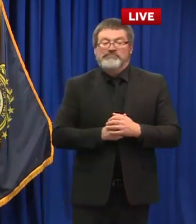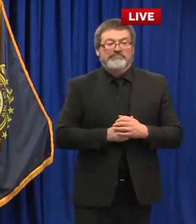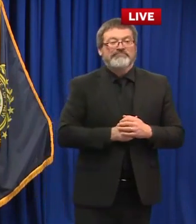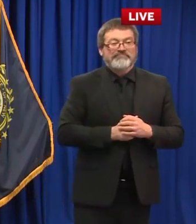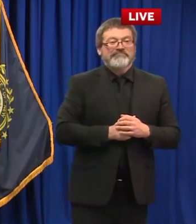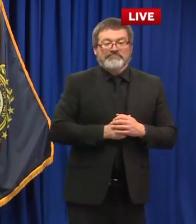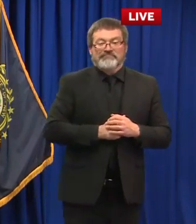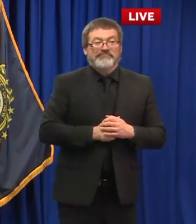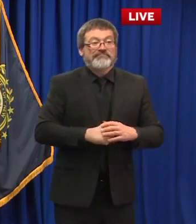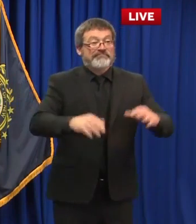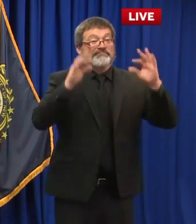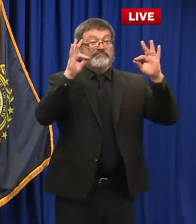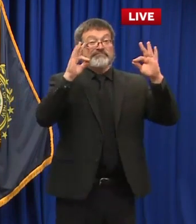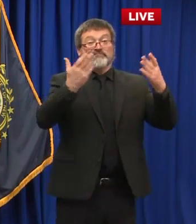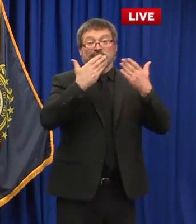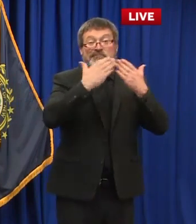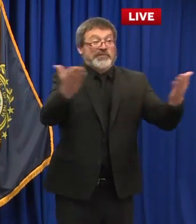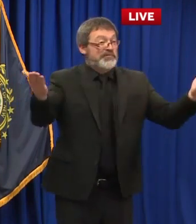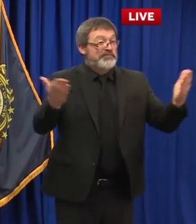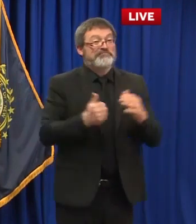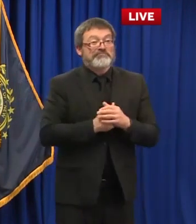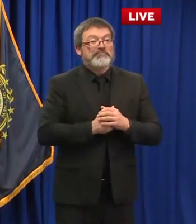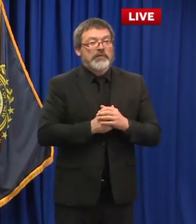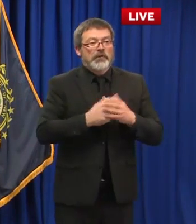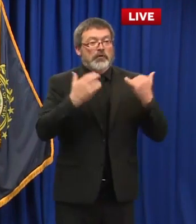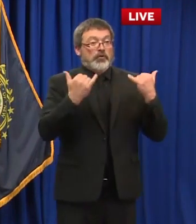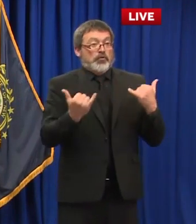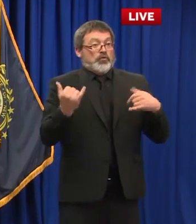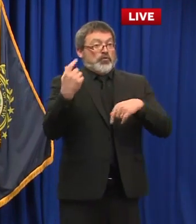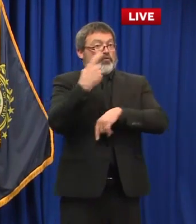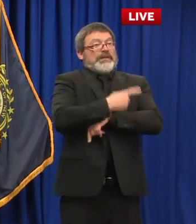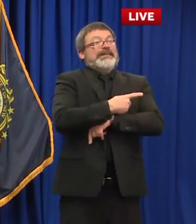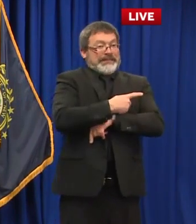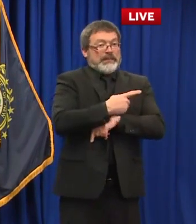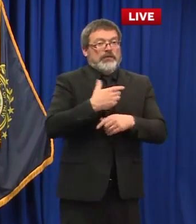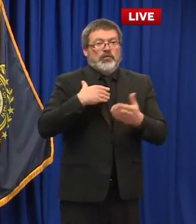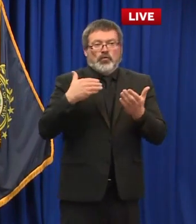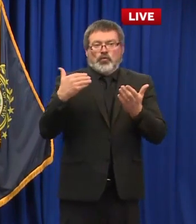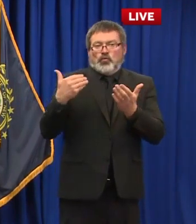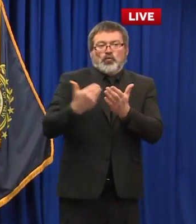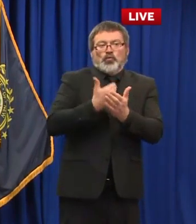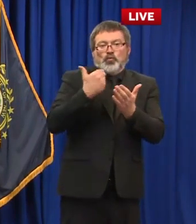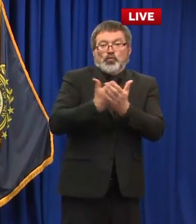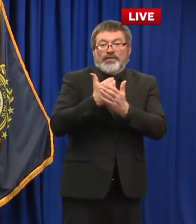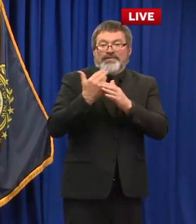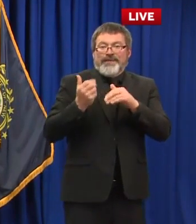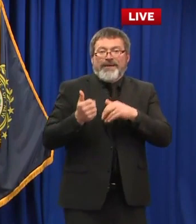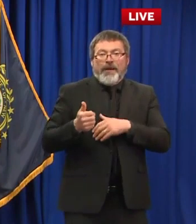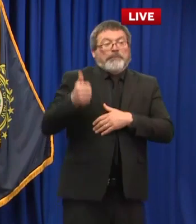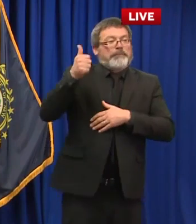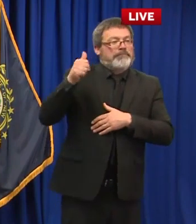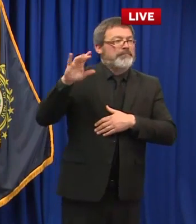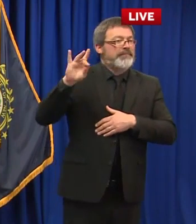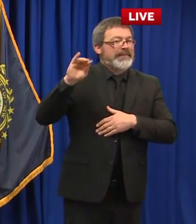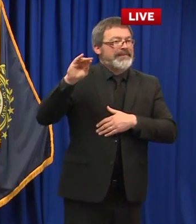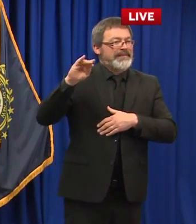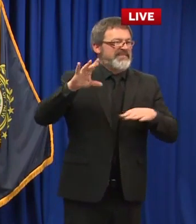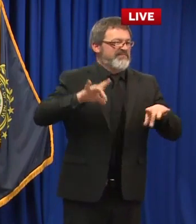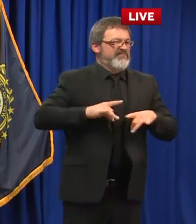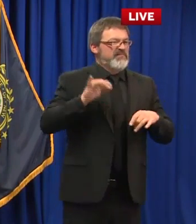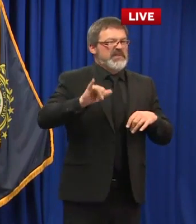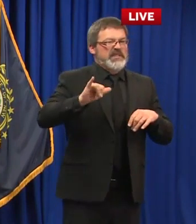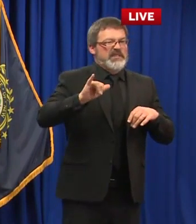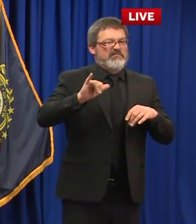Thank you. Today we are announcing 80 new cases of COVID-19 in the state of New Hampshire for a total of 4